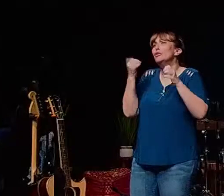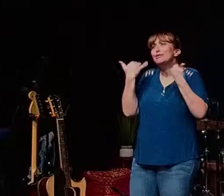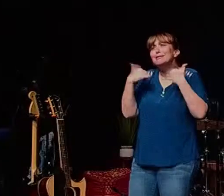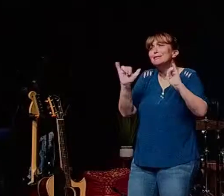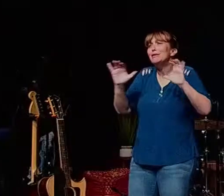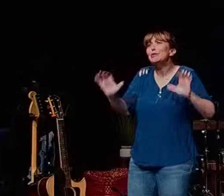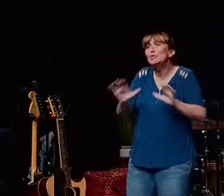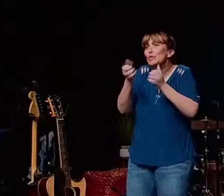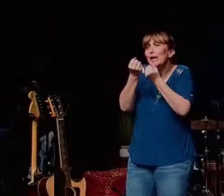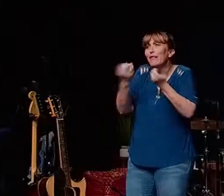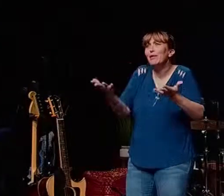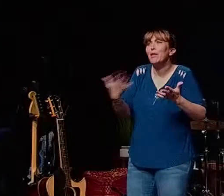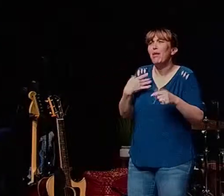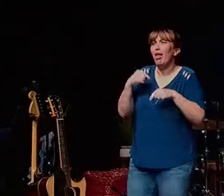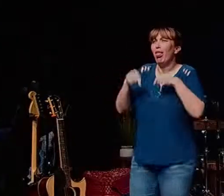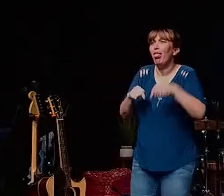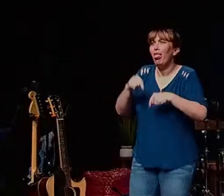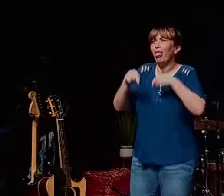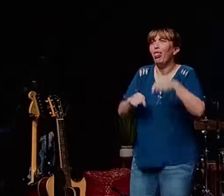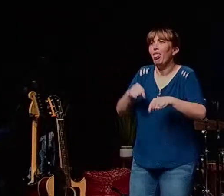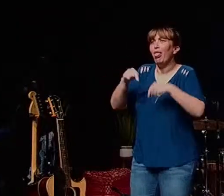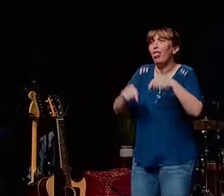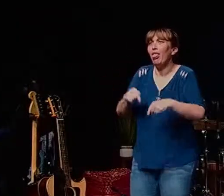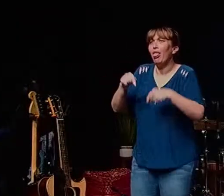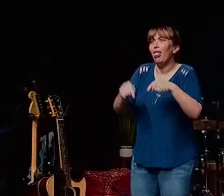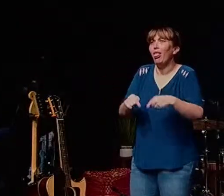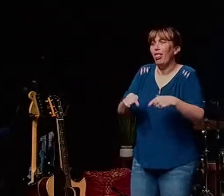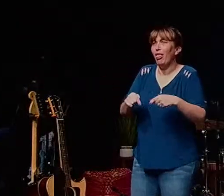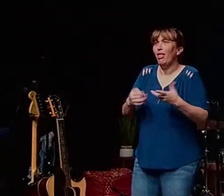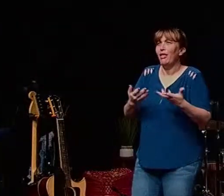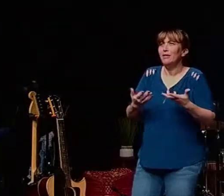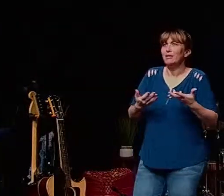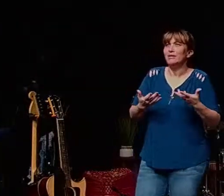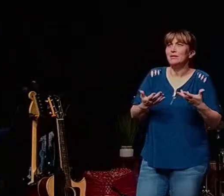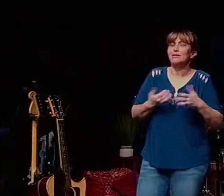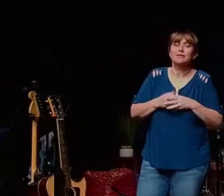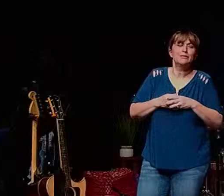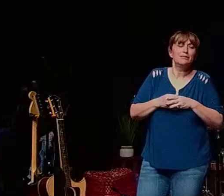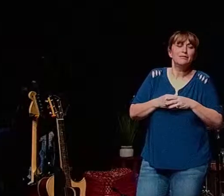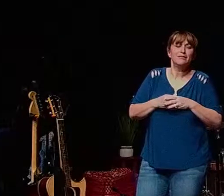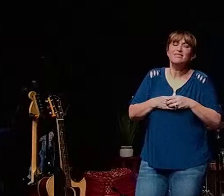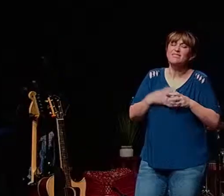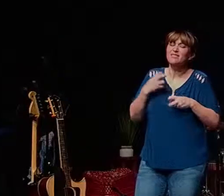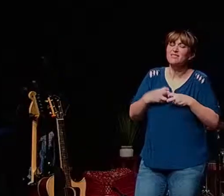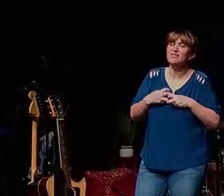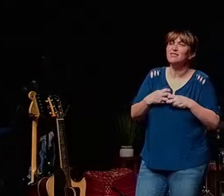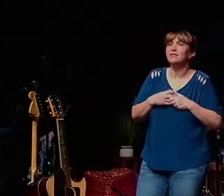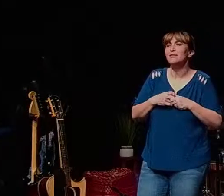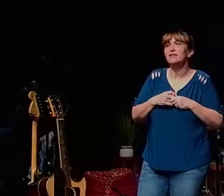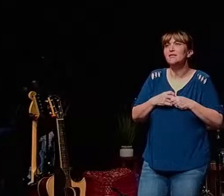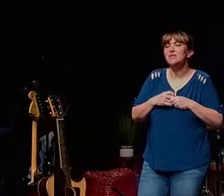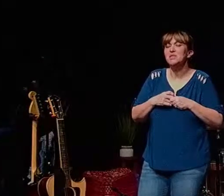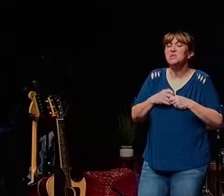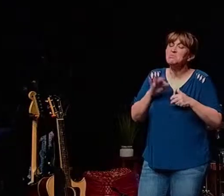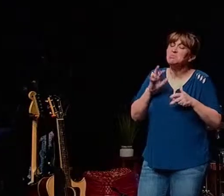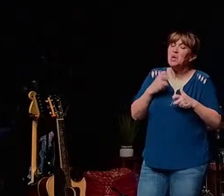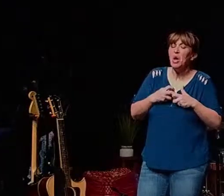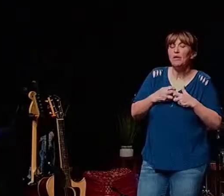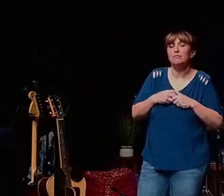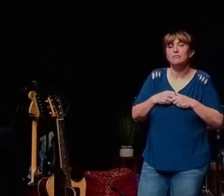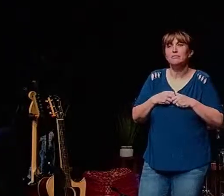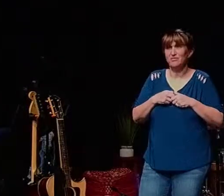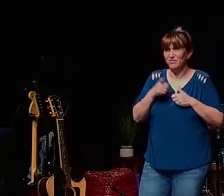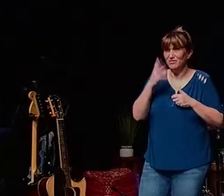know they're life-giving but you're limping you have a limp and it's hard you know it's hard